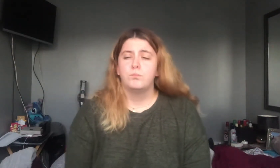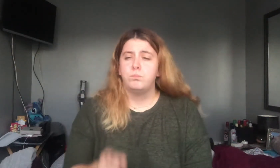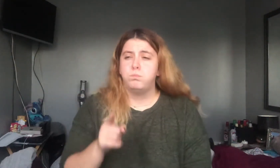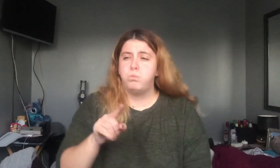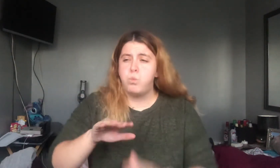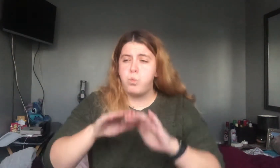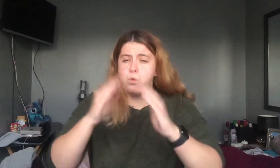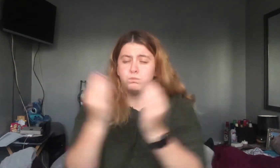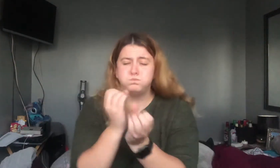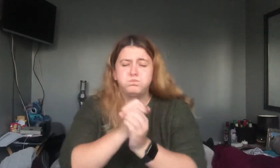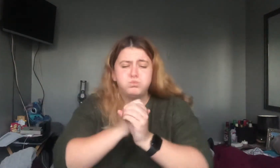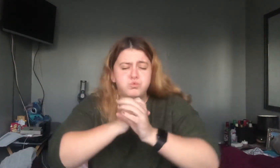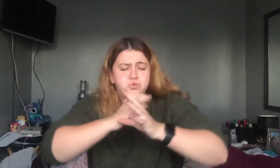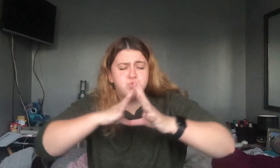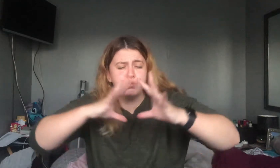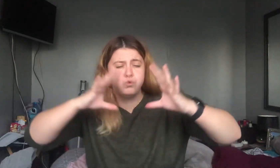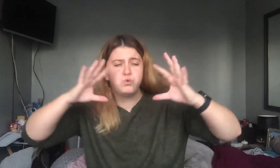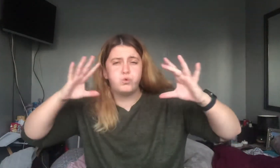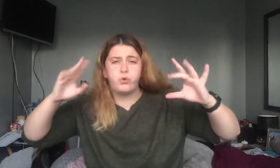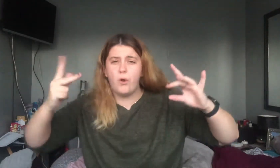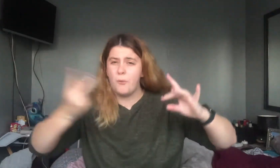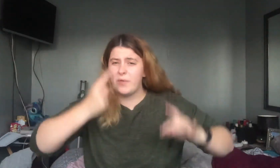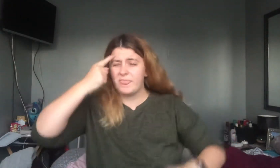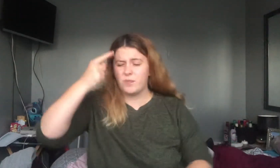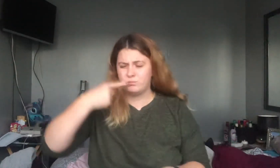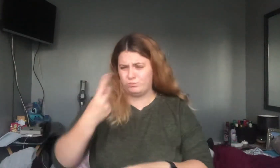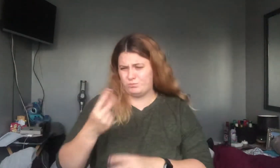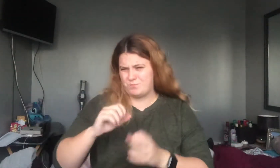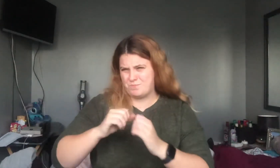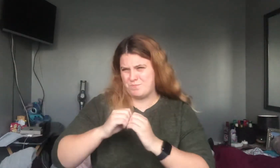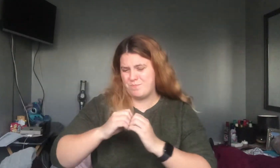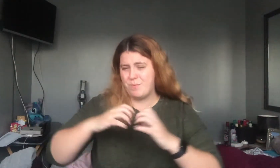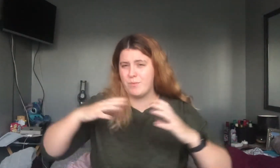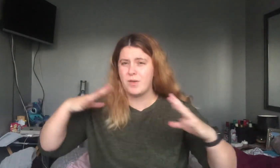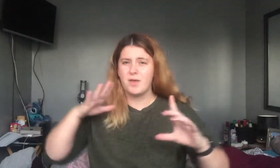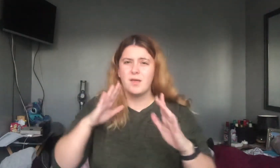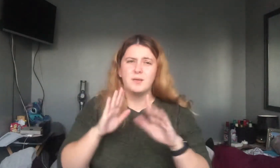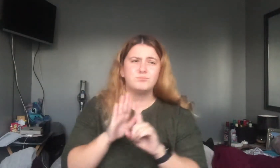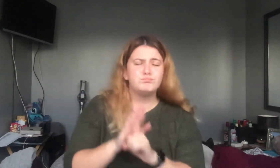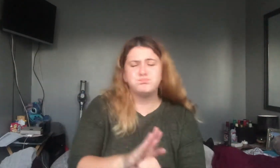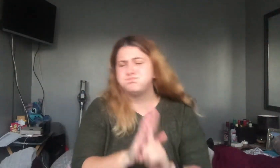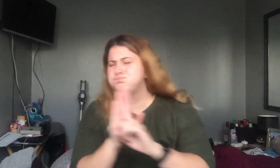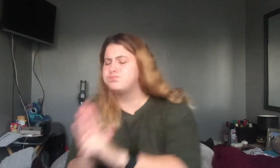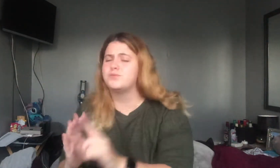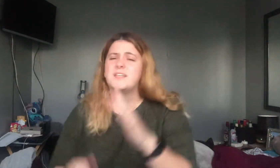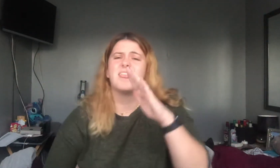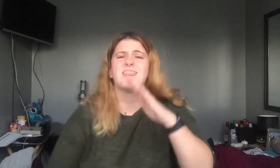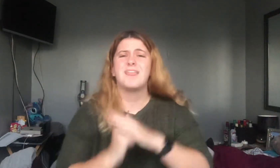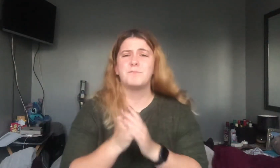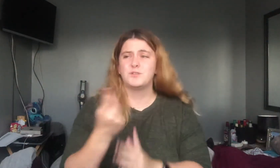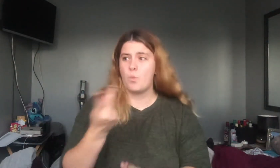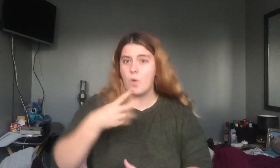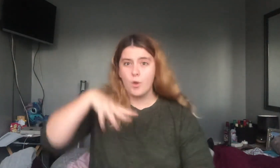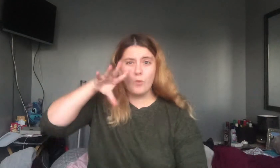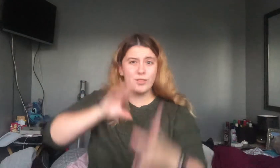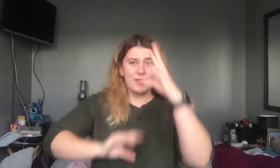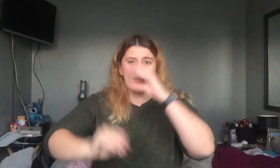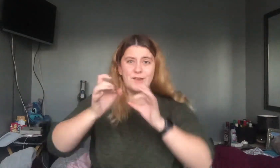It was a big, big world, but we thought we were bigger. Pushing each other to the limits, we were learning